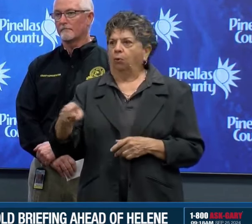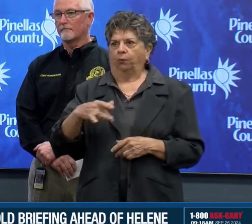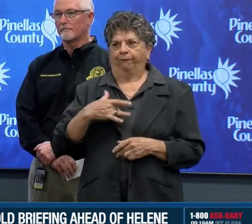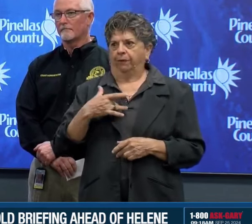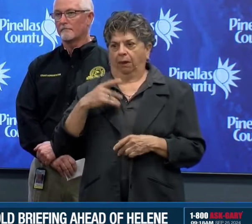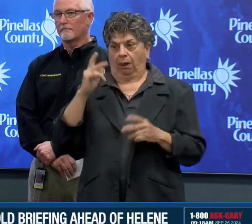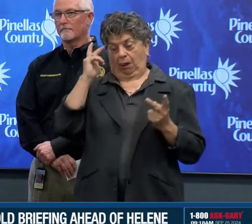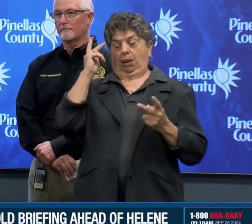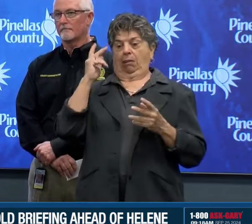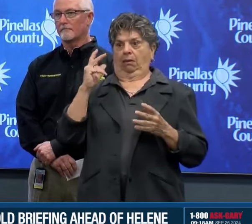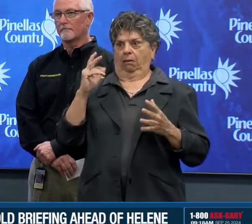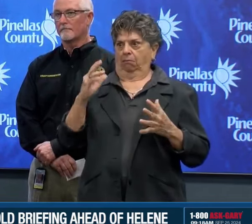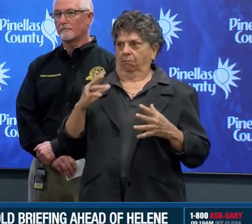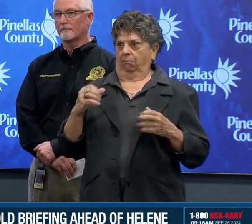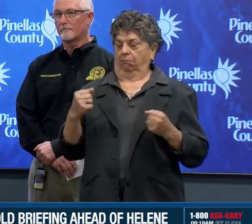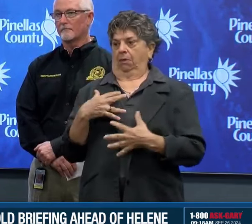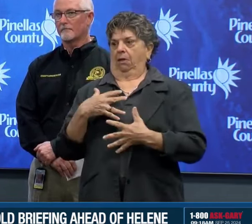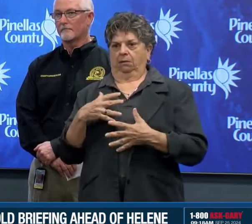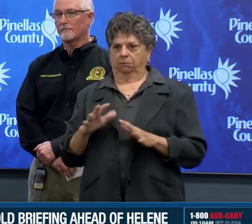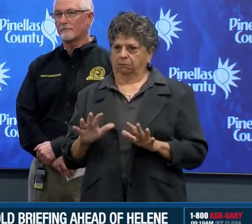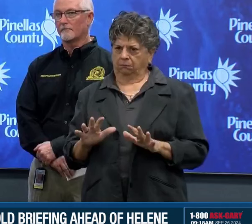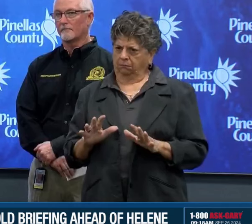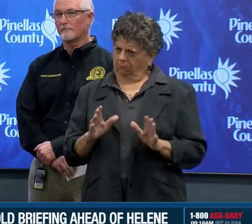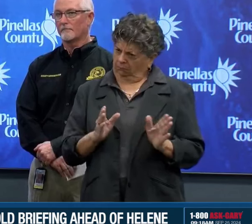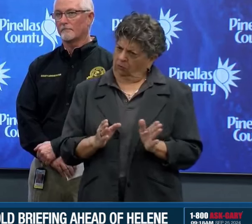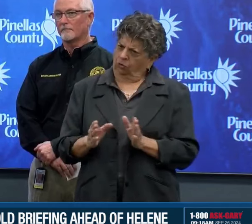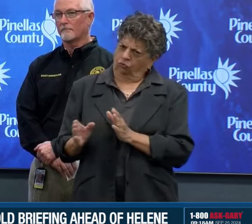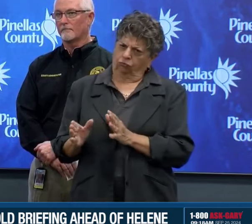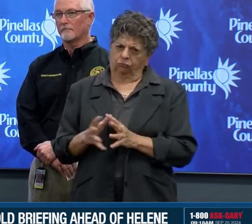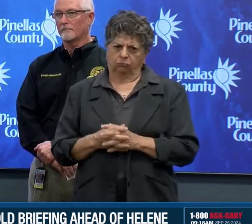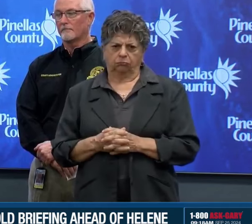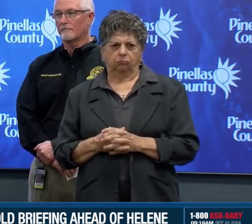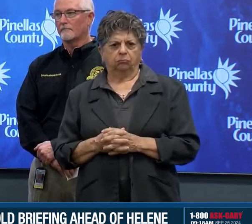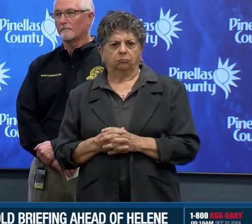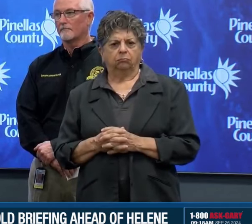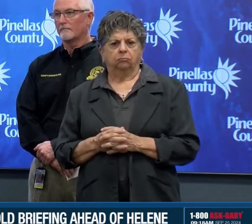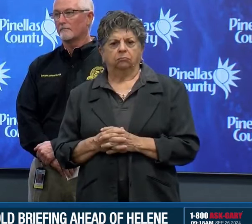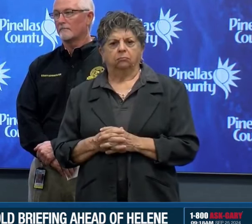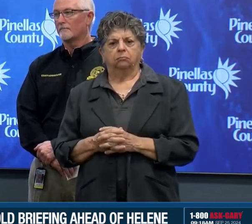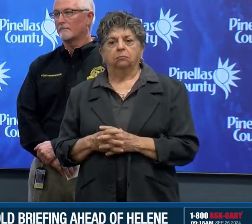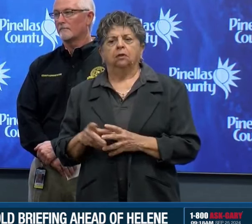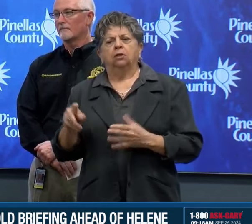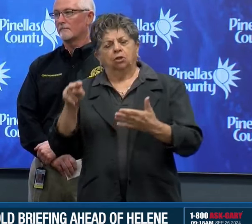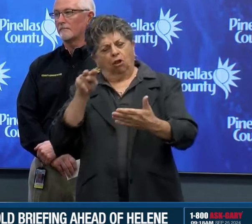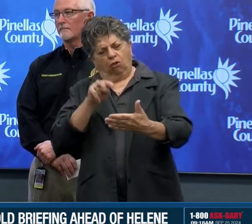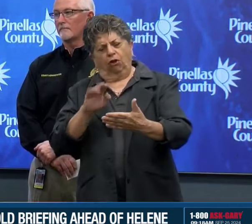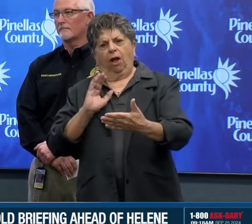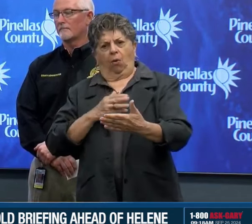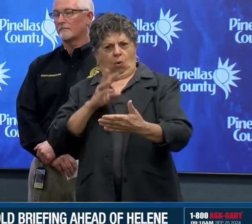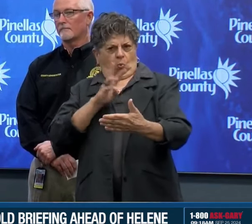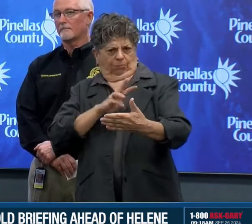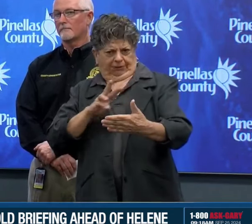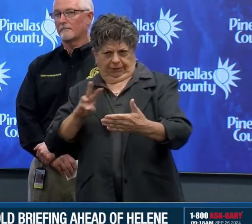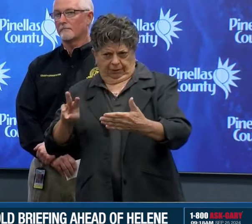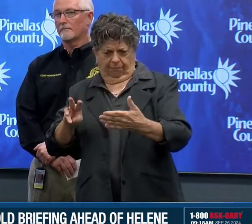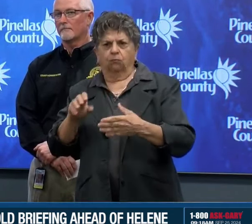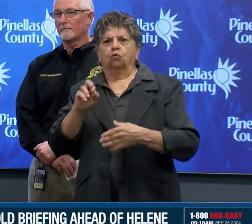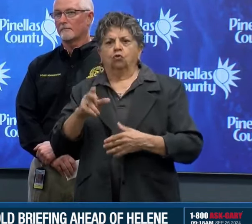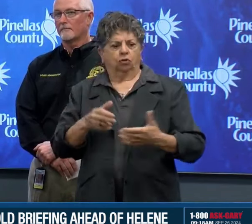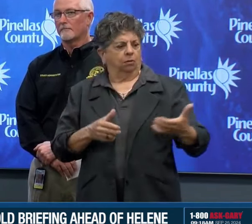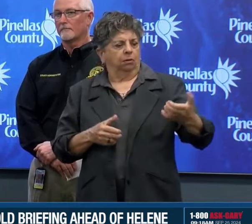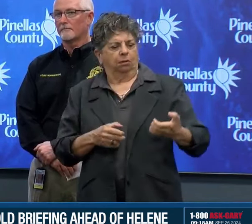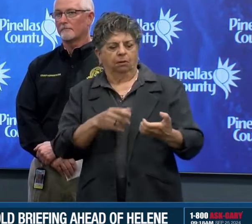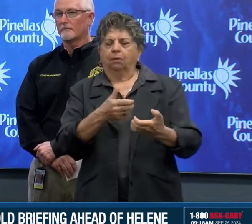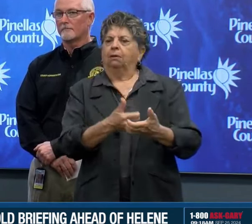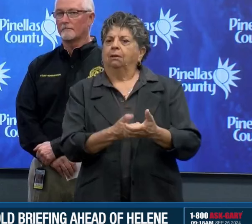You can sign up for Alertpanelis and get notifications right to your phone. And you can also download our Readypanelis